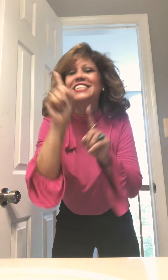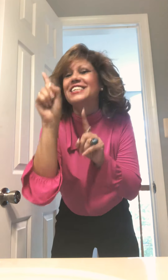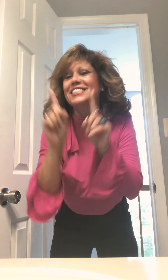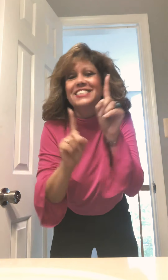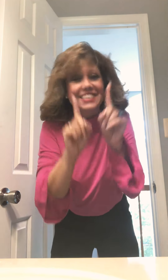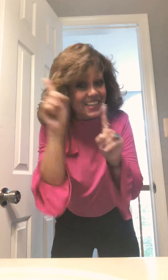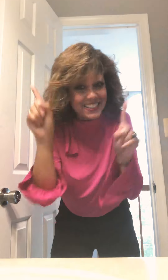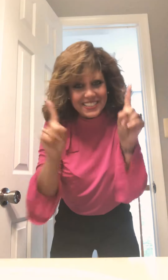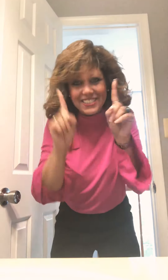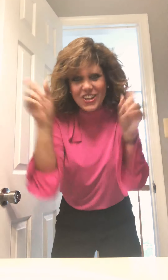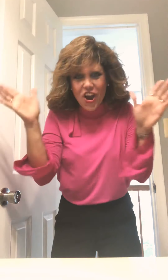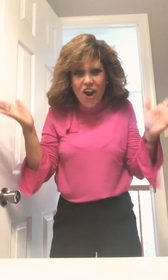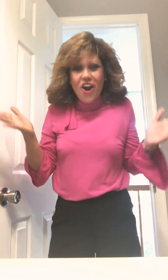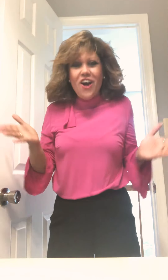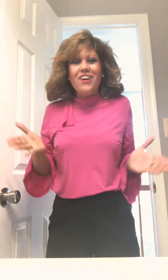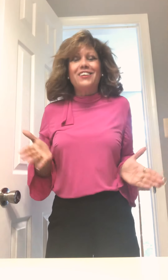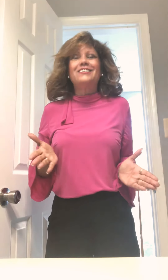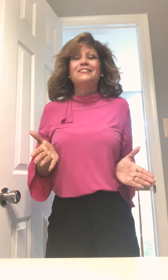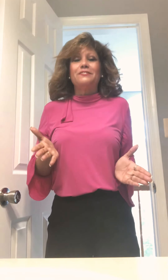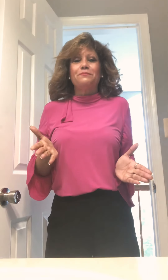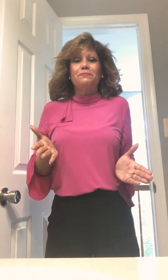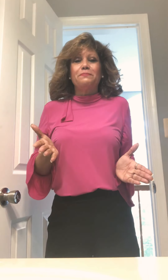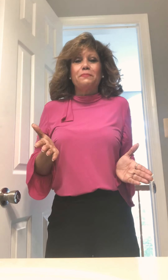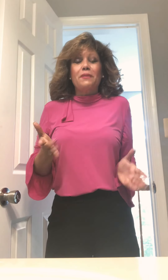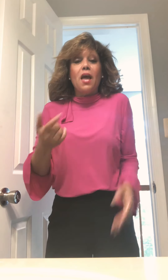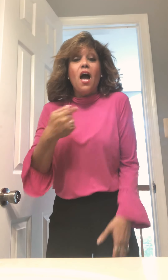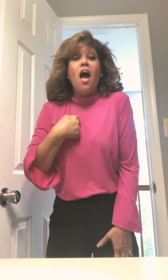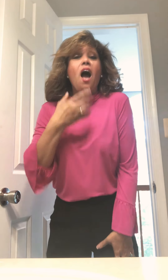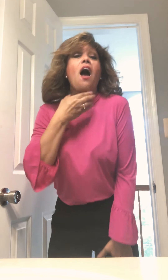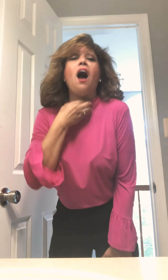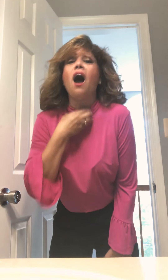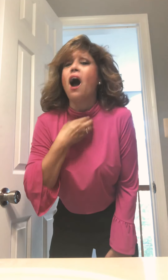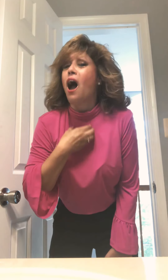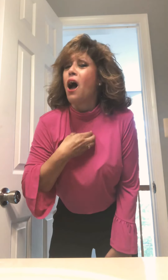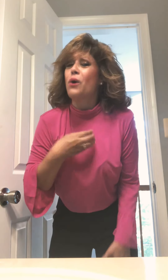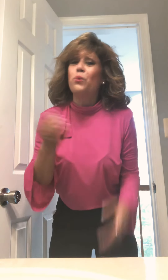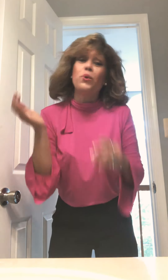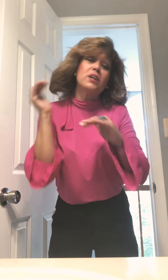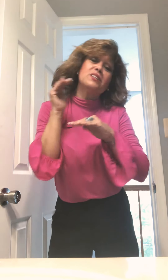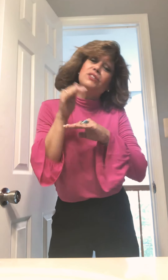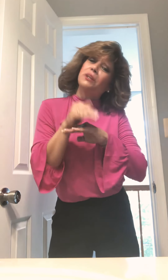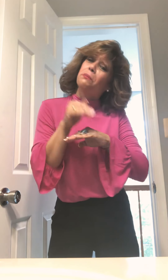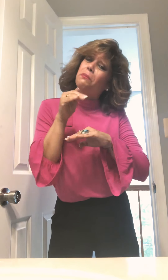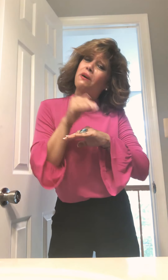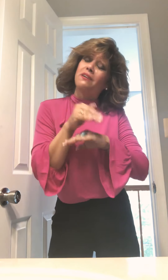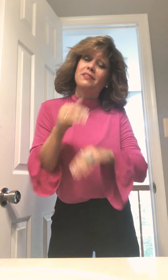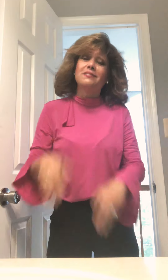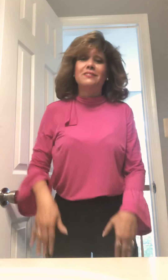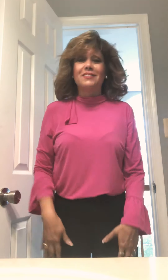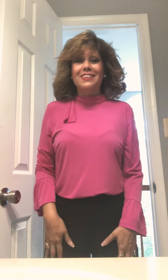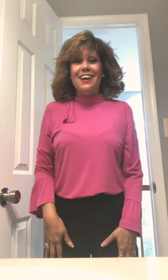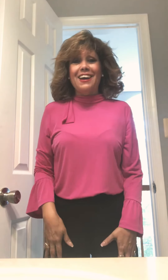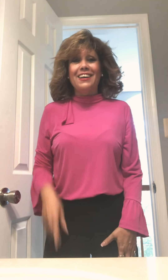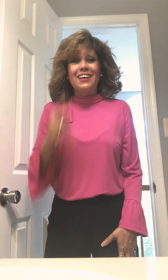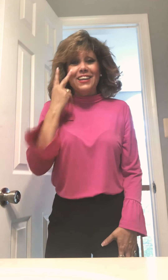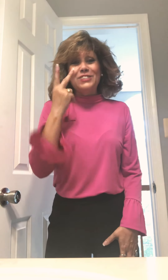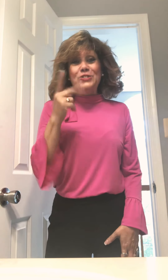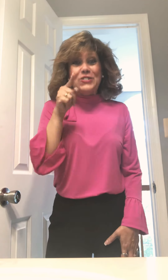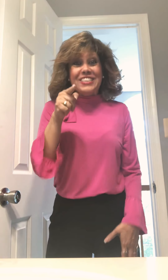distant star I wish upon tonight To